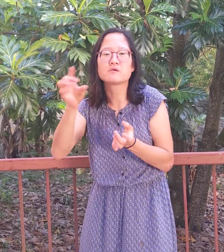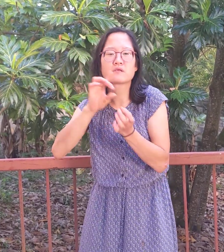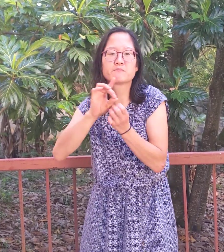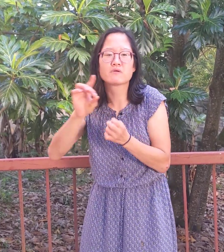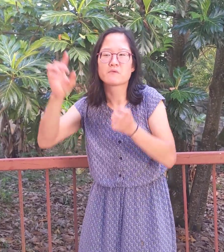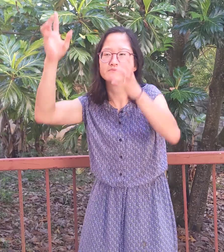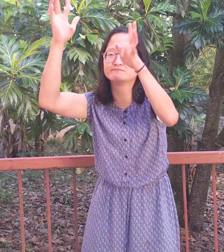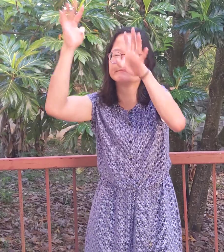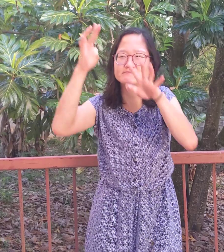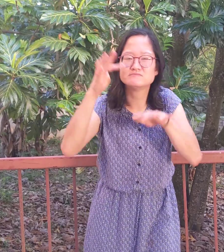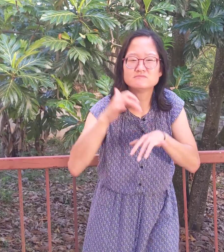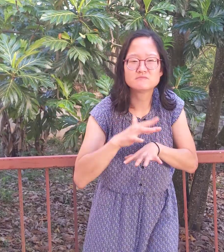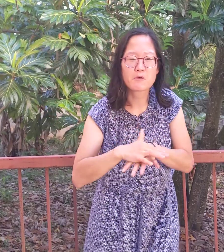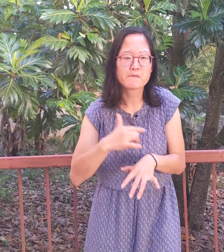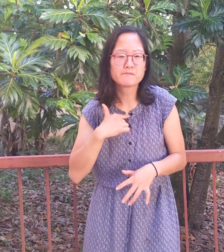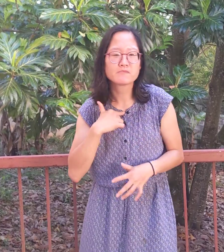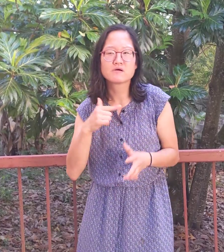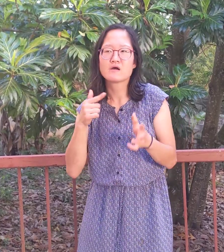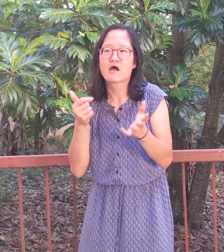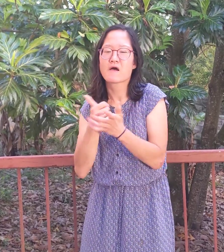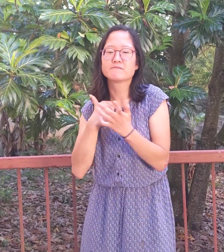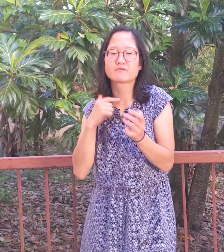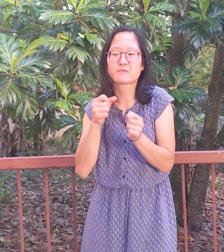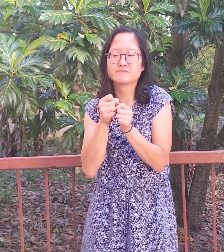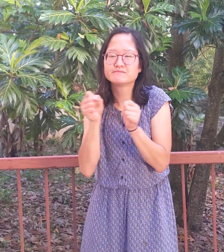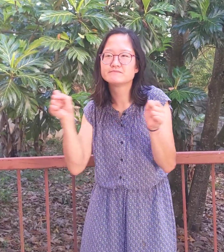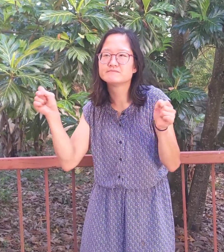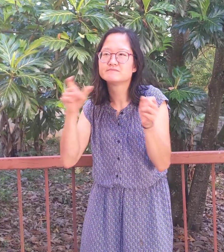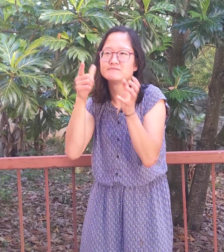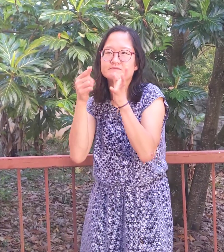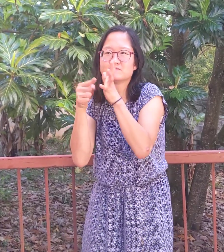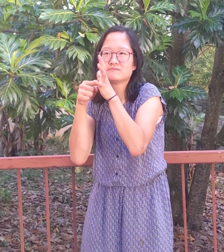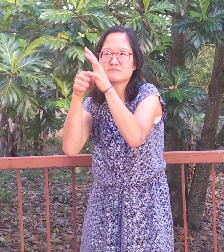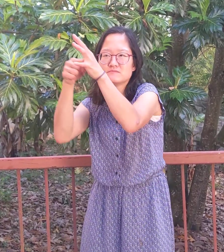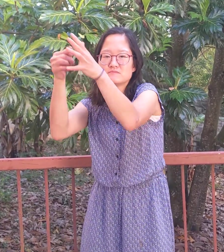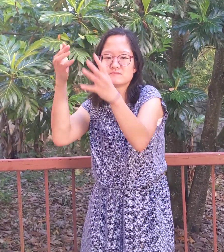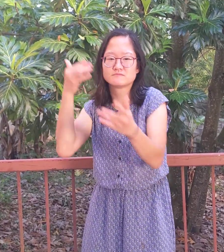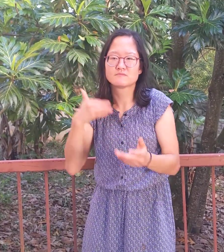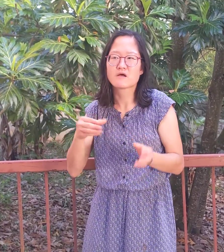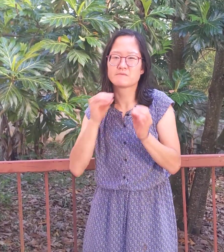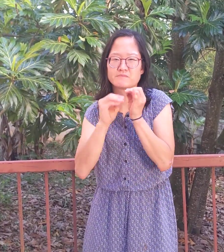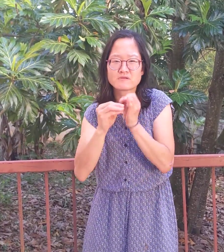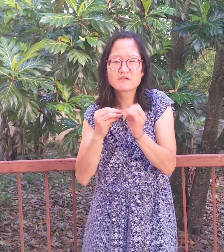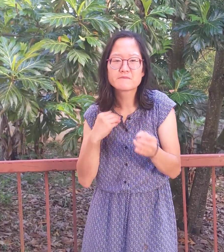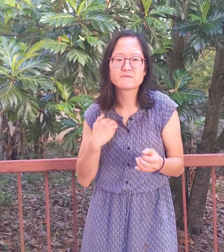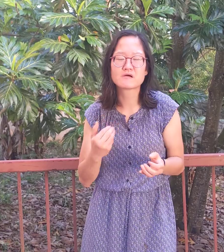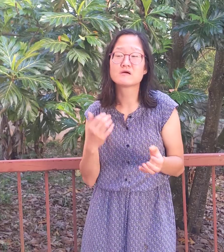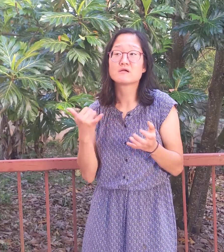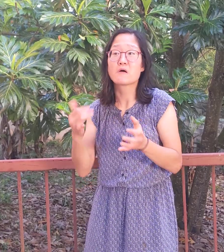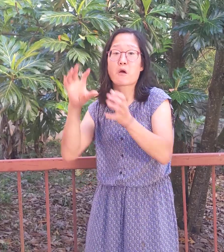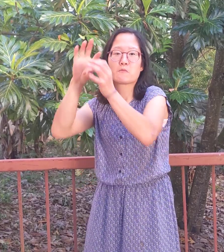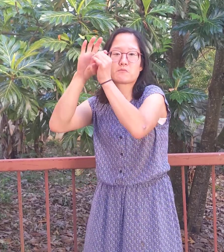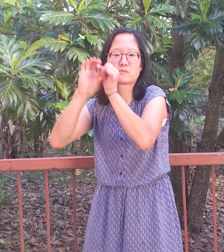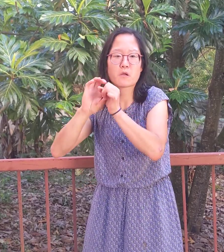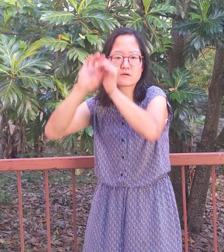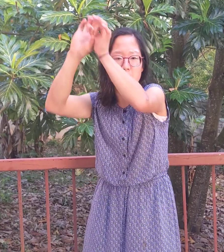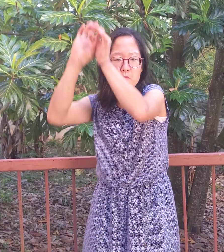and that the Holy Spirit would come upon me in those moments of vulnerability